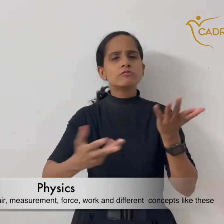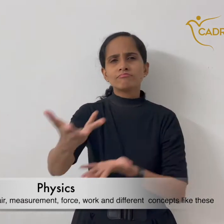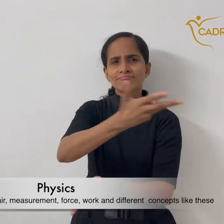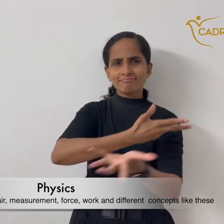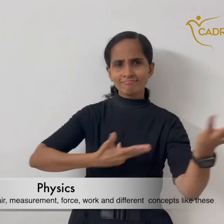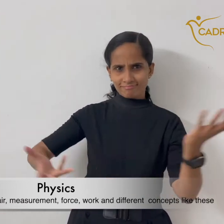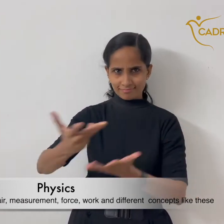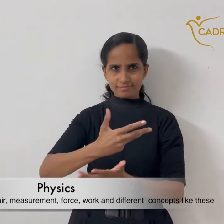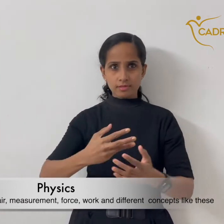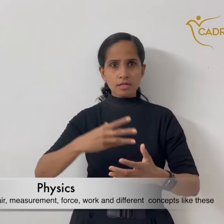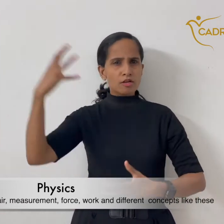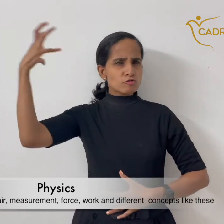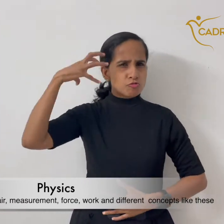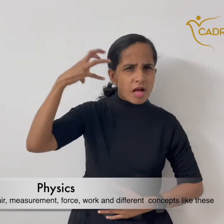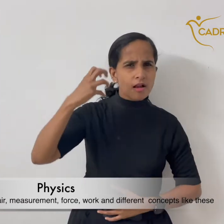Biology Physics